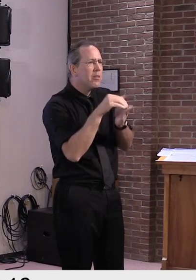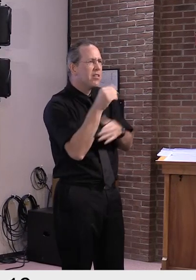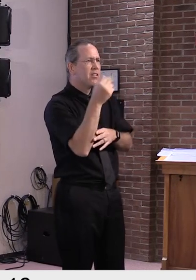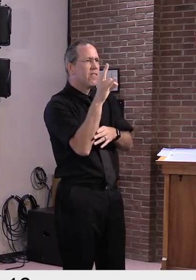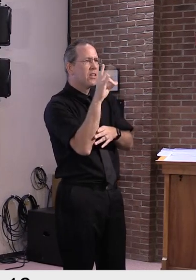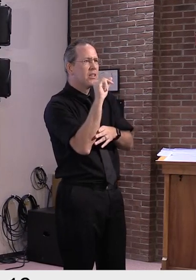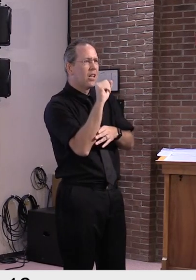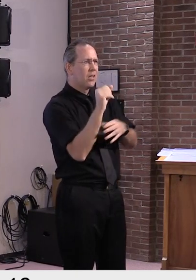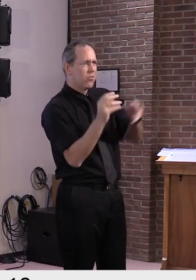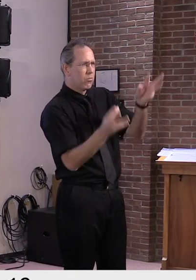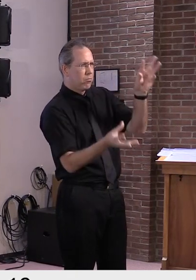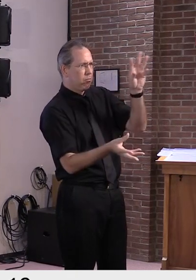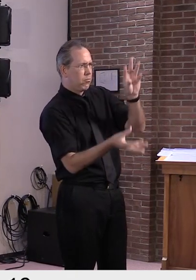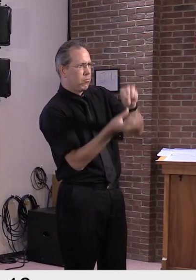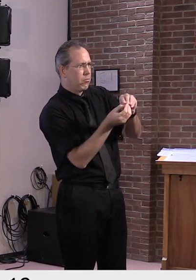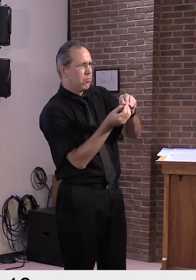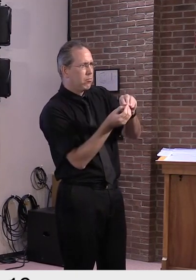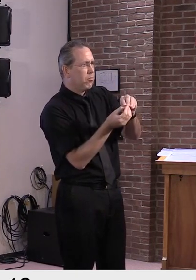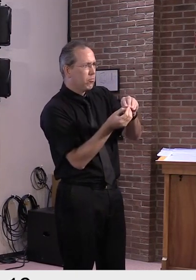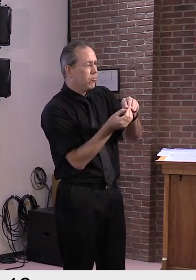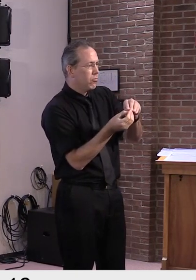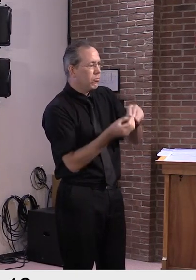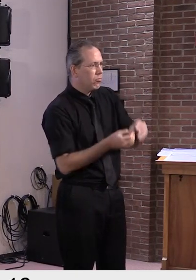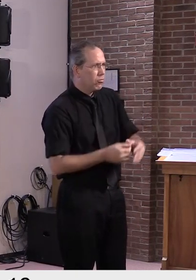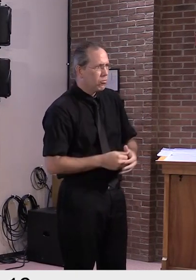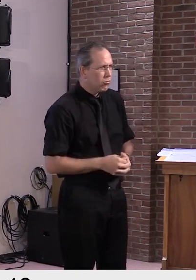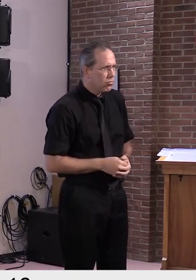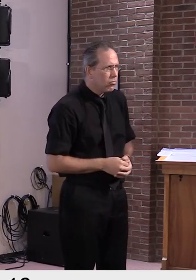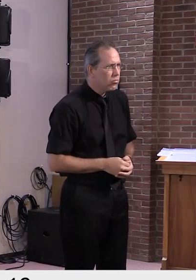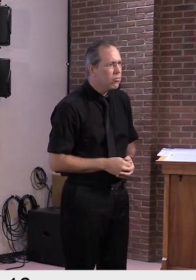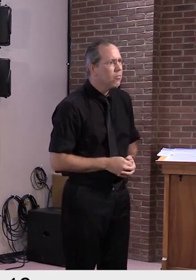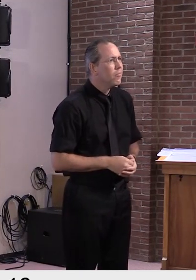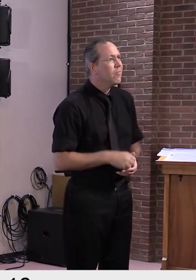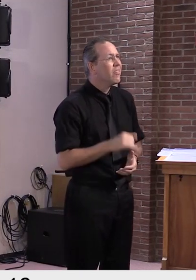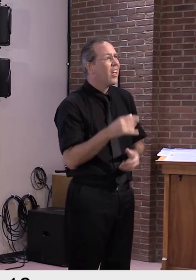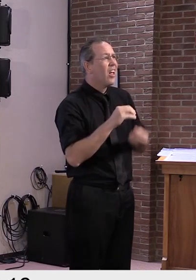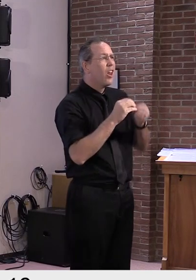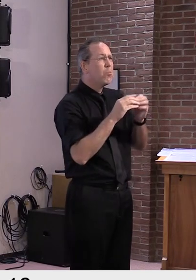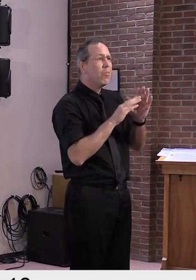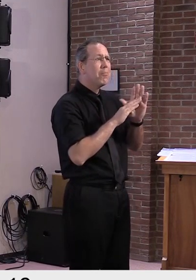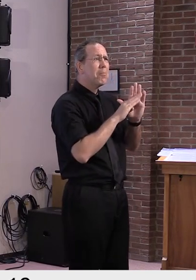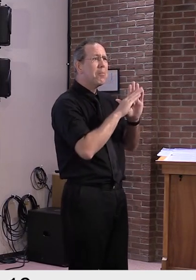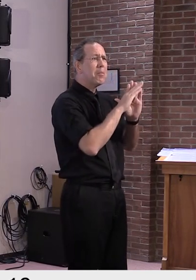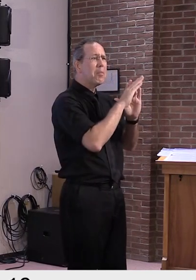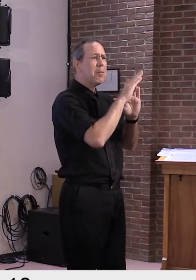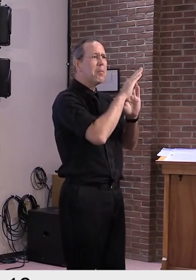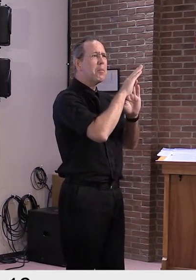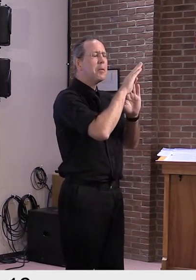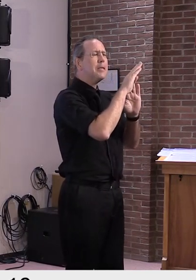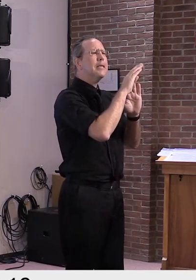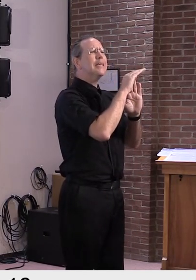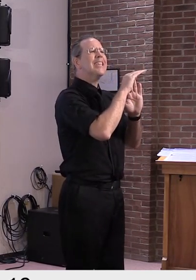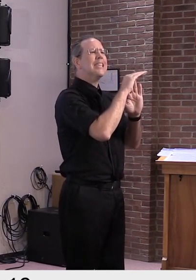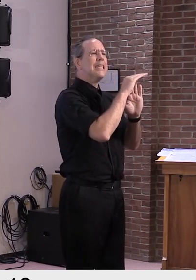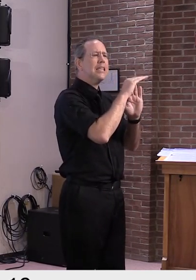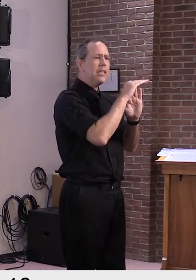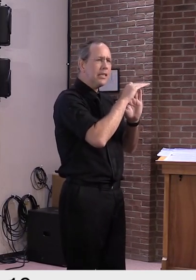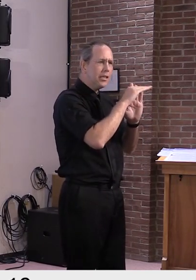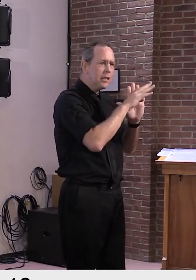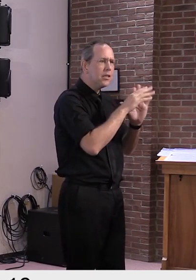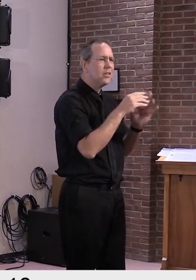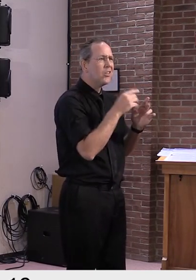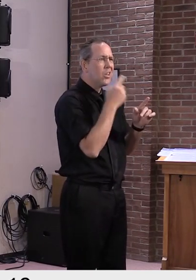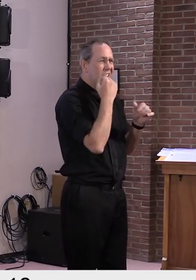for the fourth. And now, as cases have slowed and plateaued across the country, it took the U.S. 17 days to